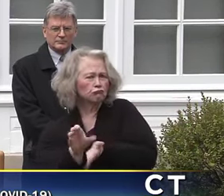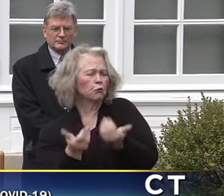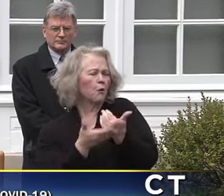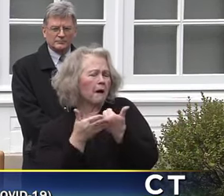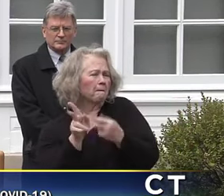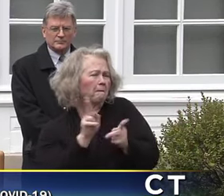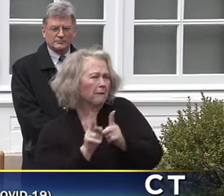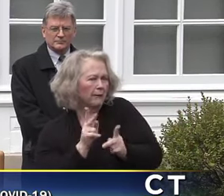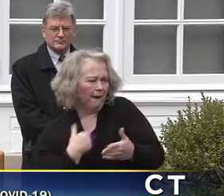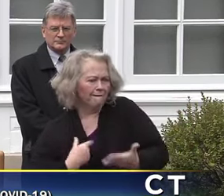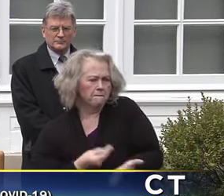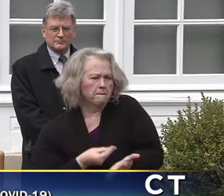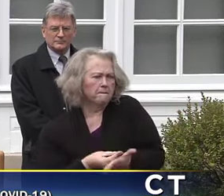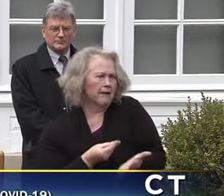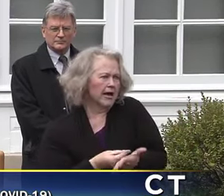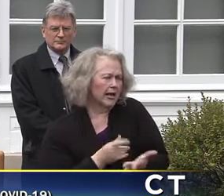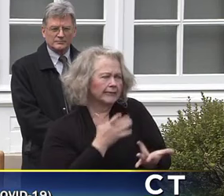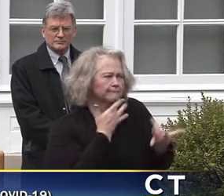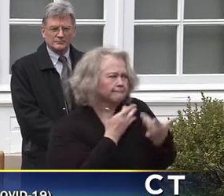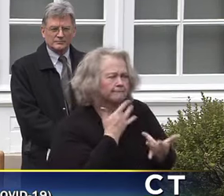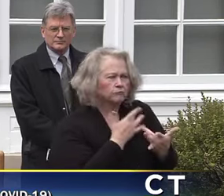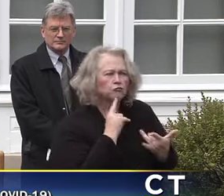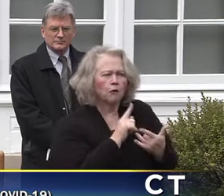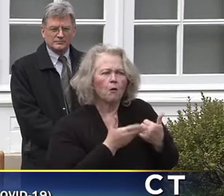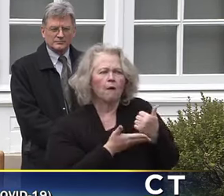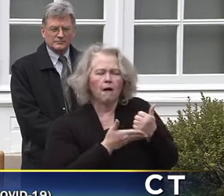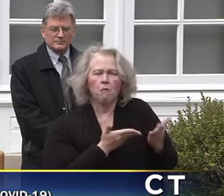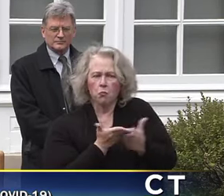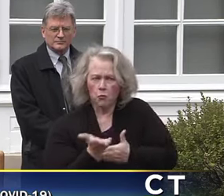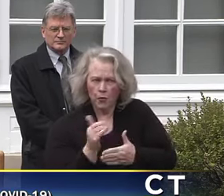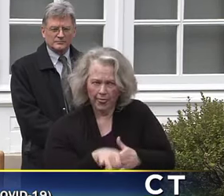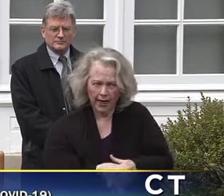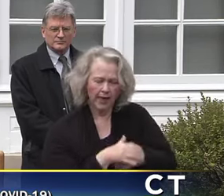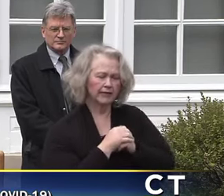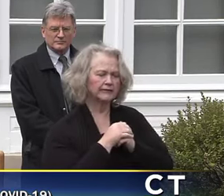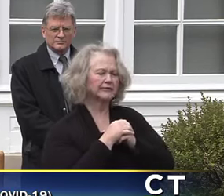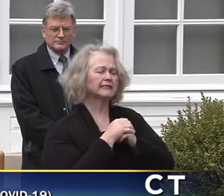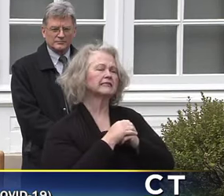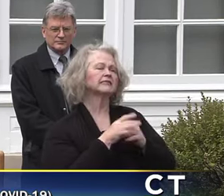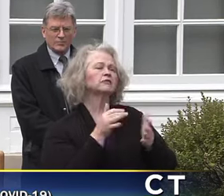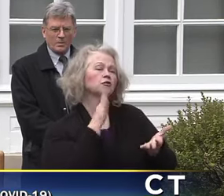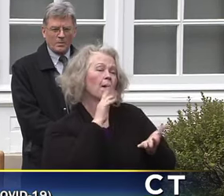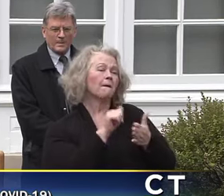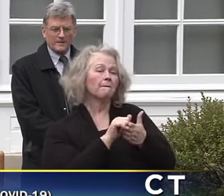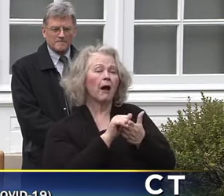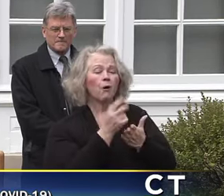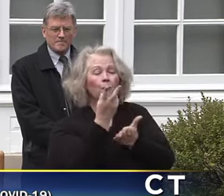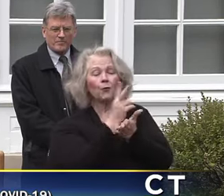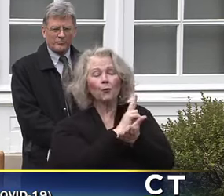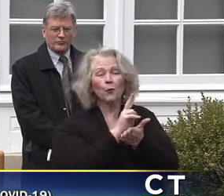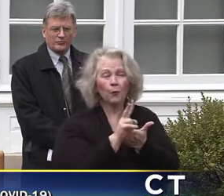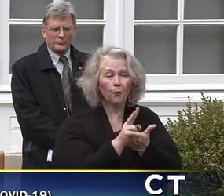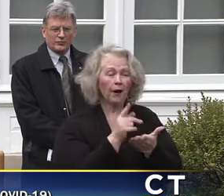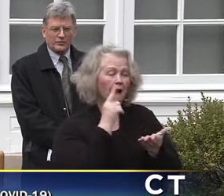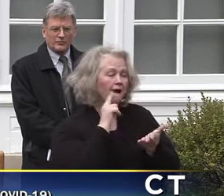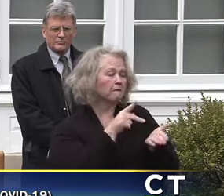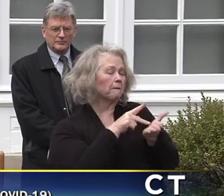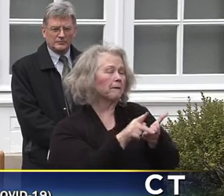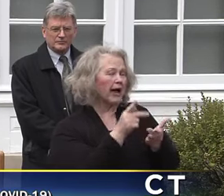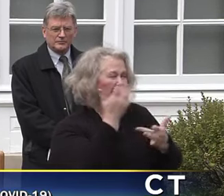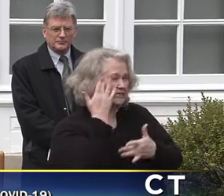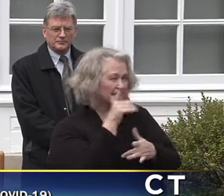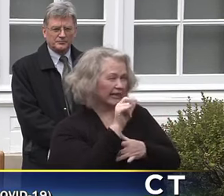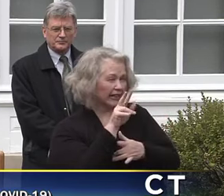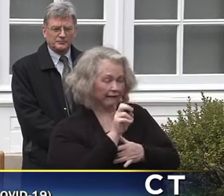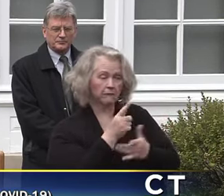pocket during this time. We're talking about obviously two weeks of paid sick leave. So you still got a job and you're not feeling